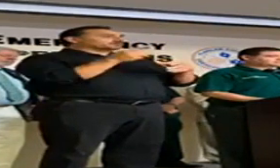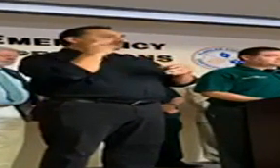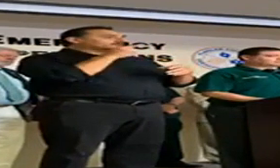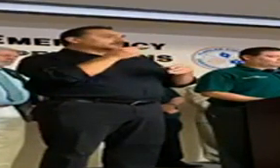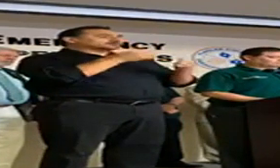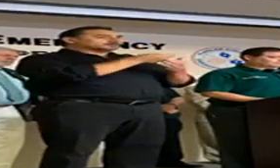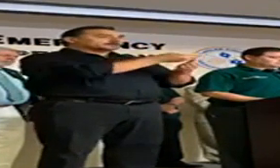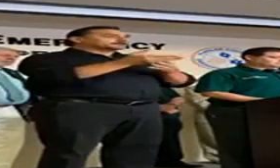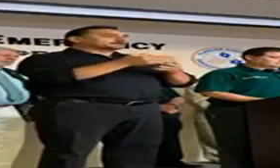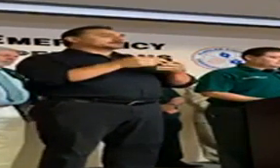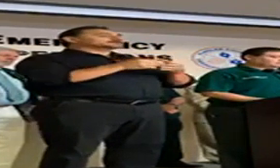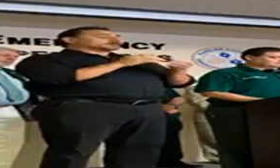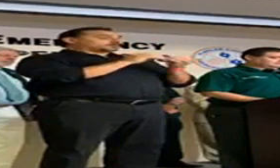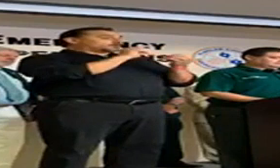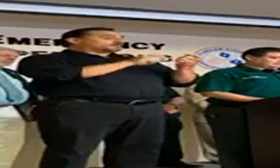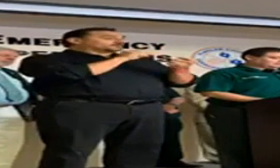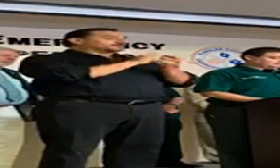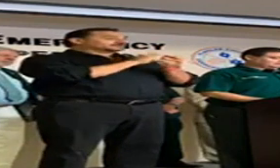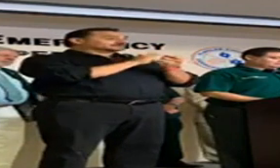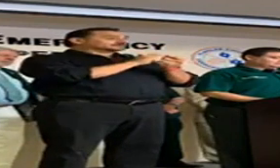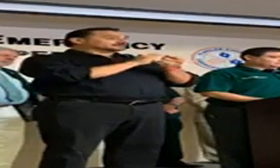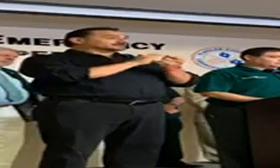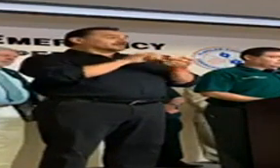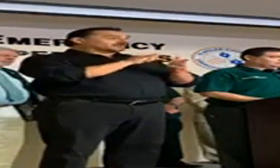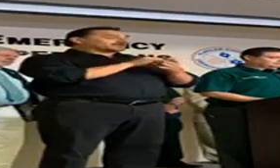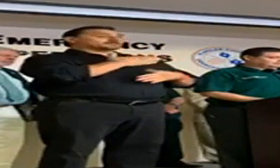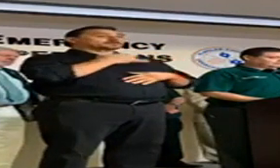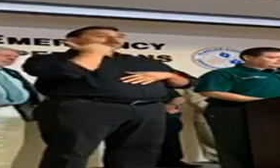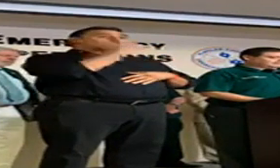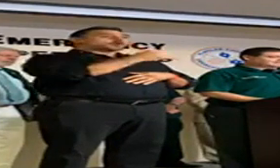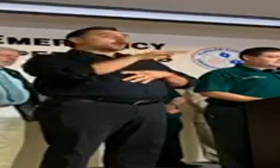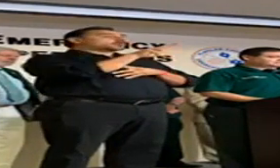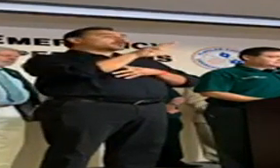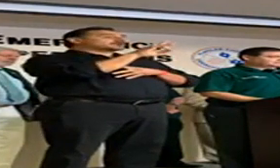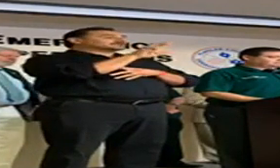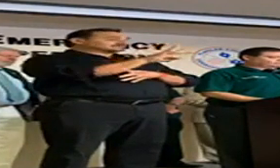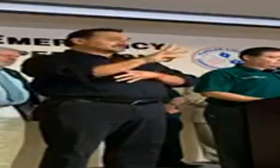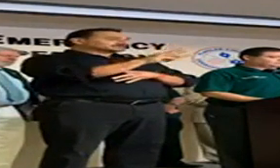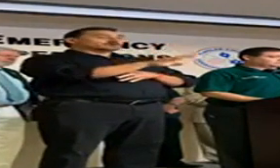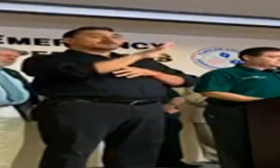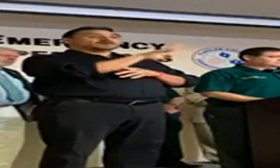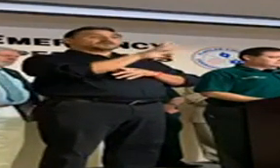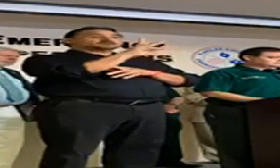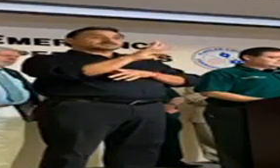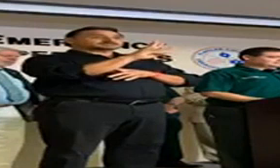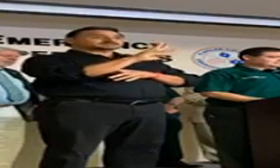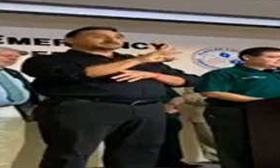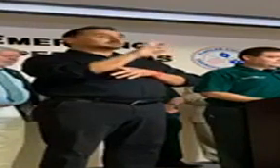specific to that library program, please call 386-446